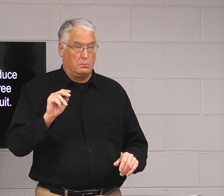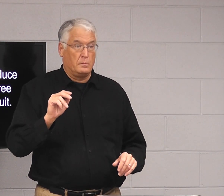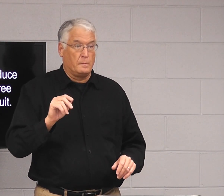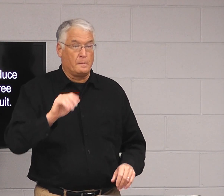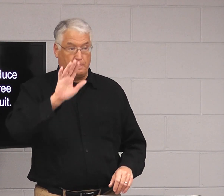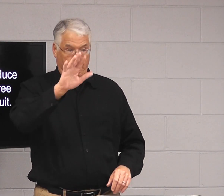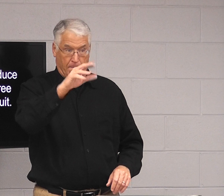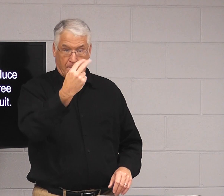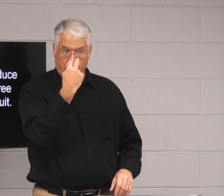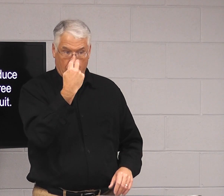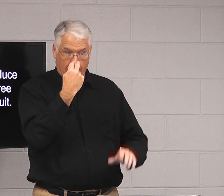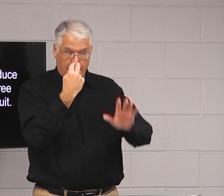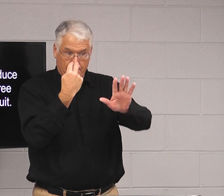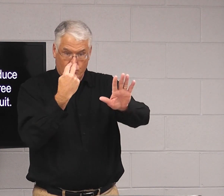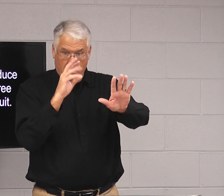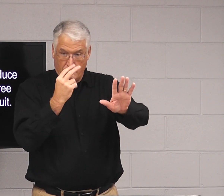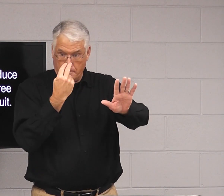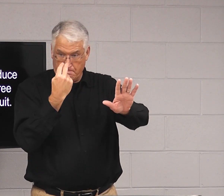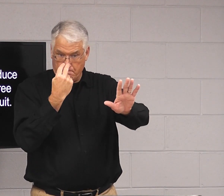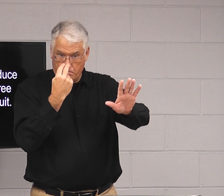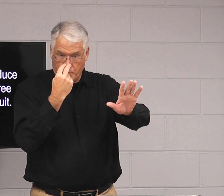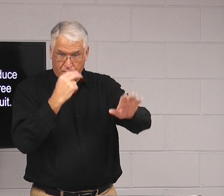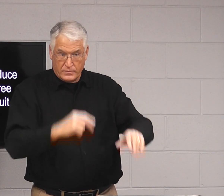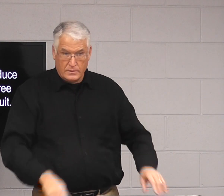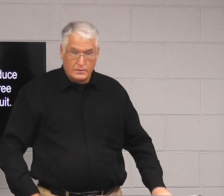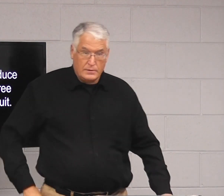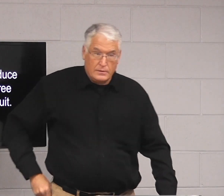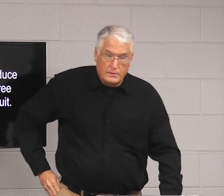nothing of it if I used a bad language? No. You look at me.